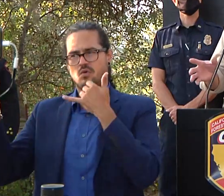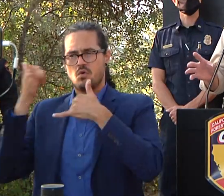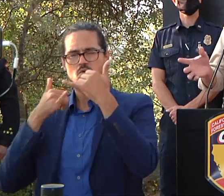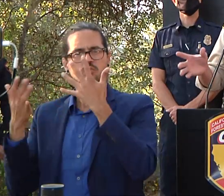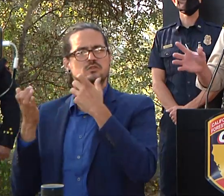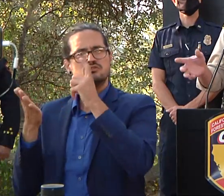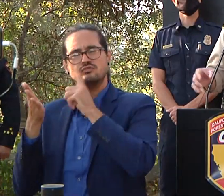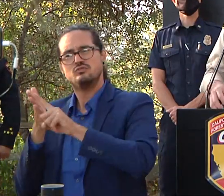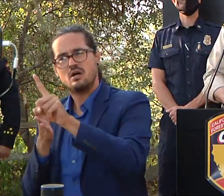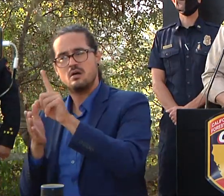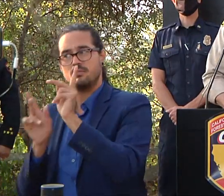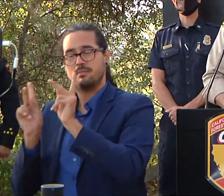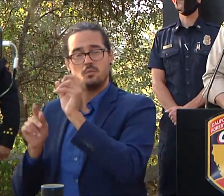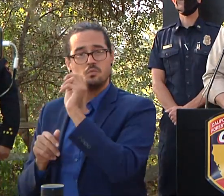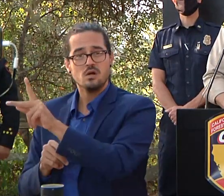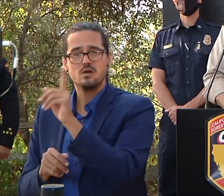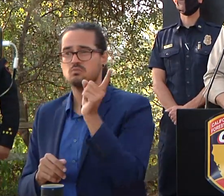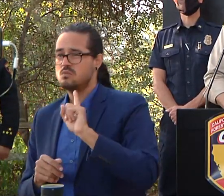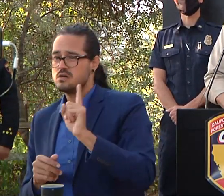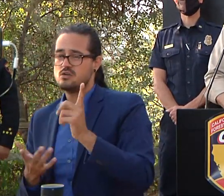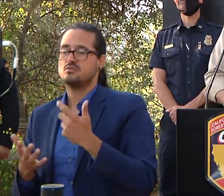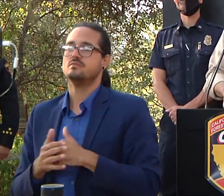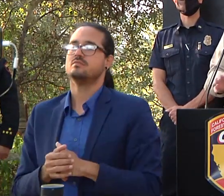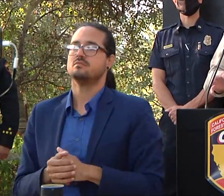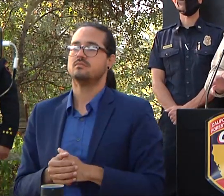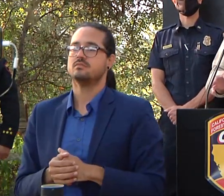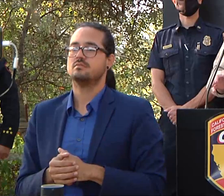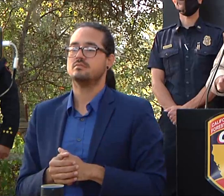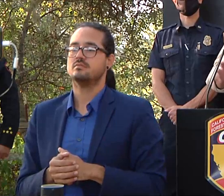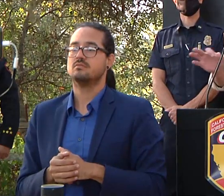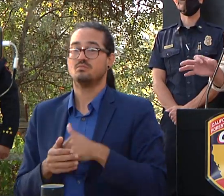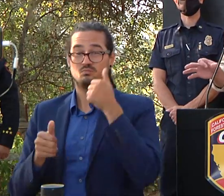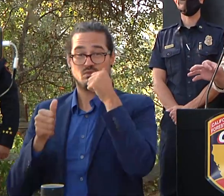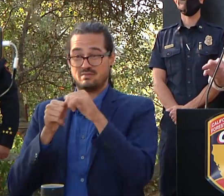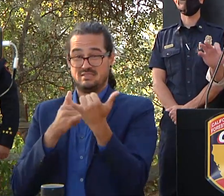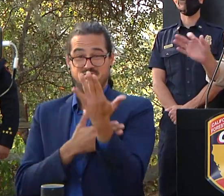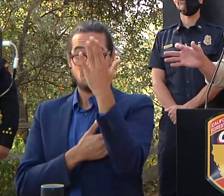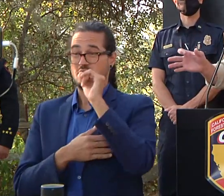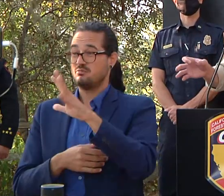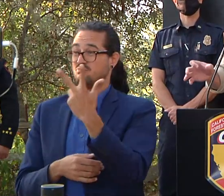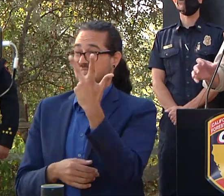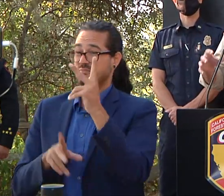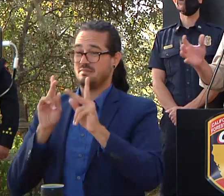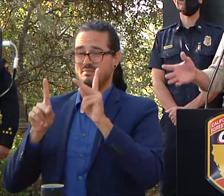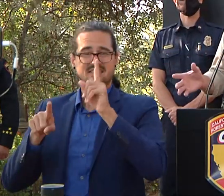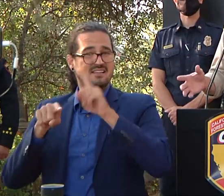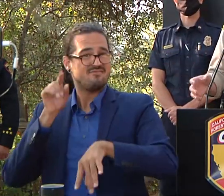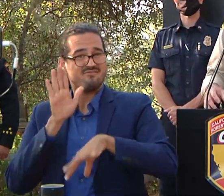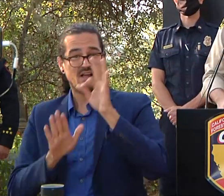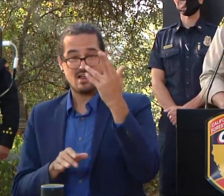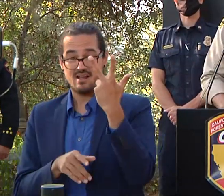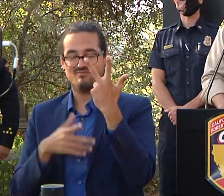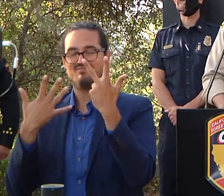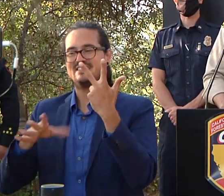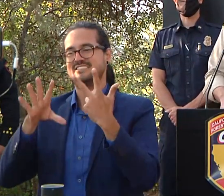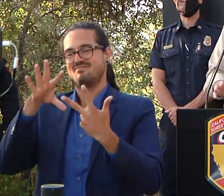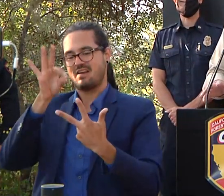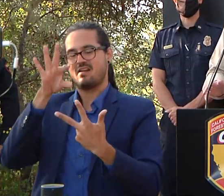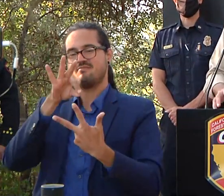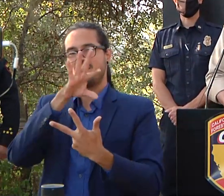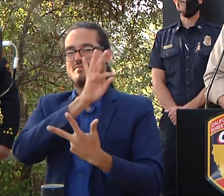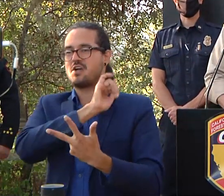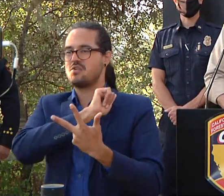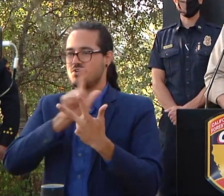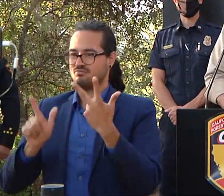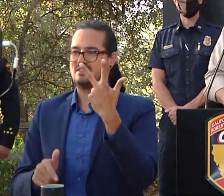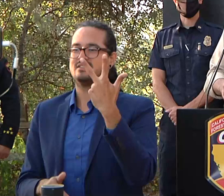three i think we were at this morning we found all three of those people so those three folks that i mentioned last night those names we found them uh and they